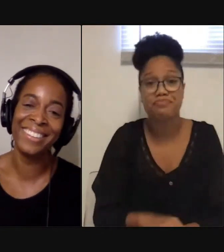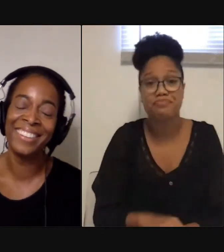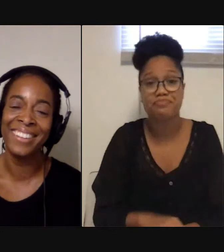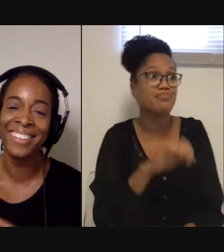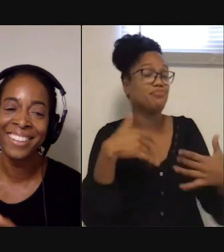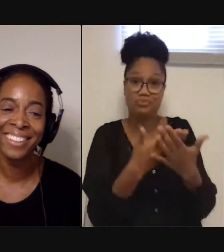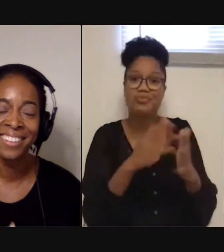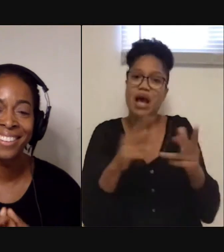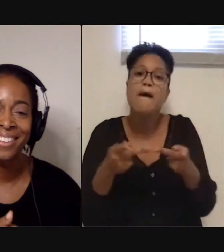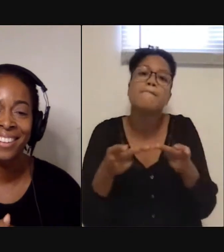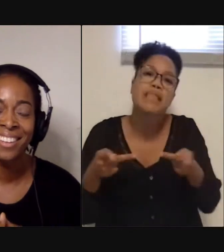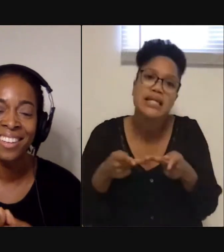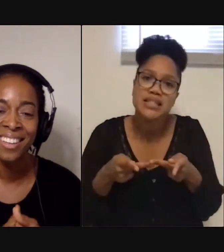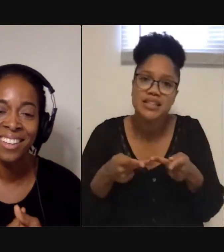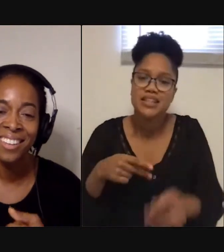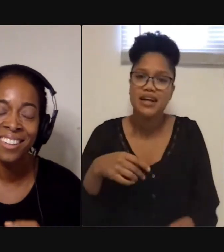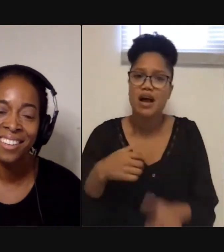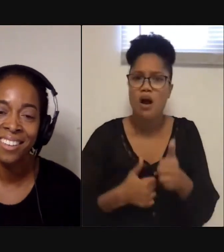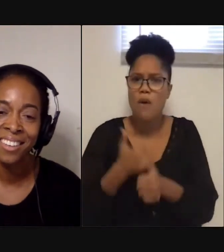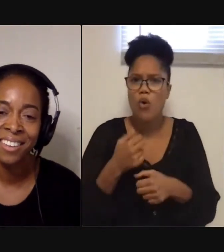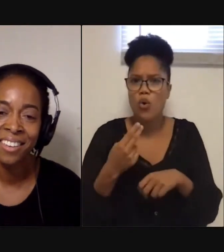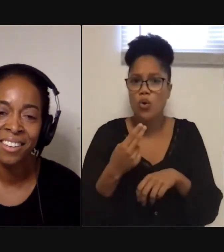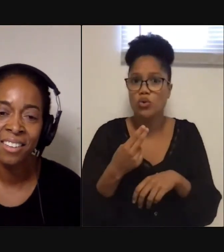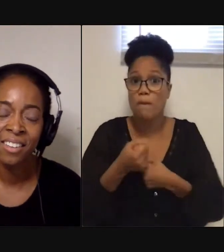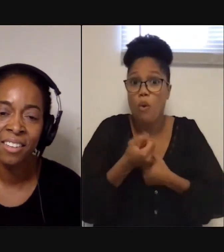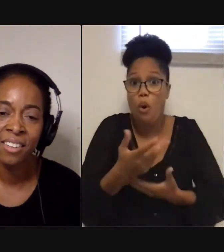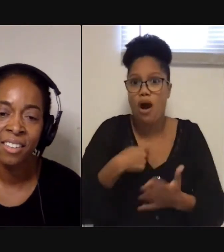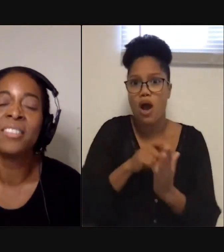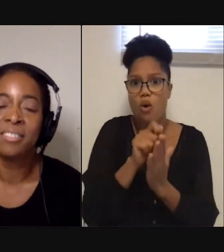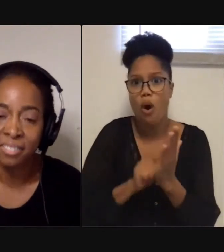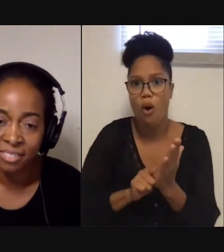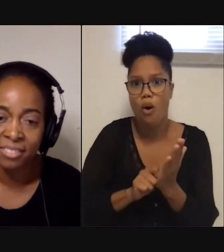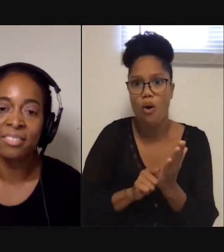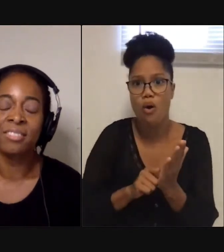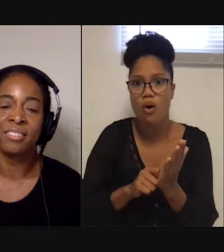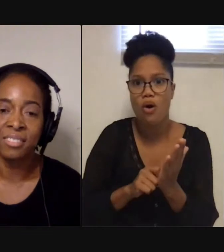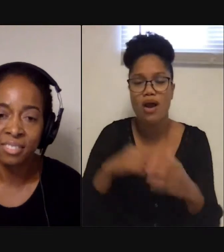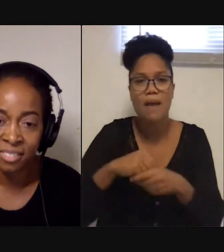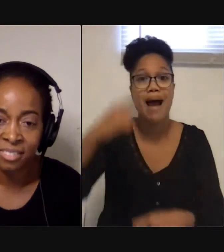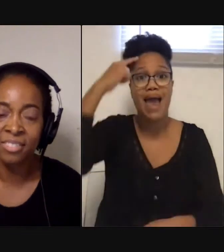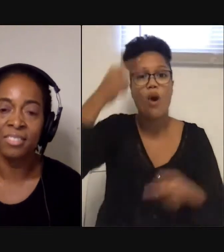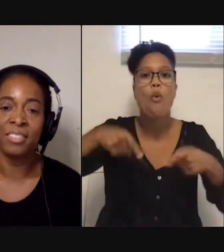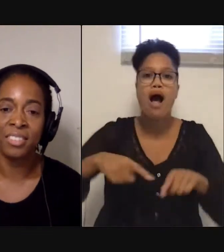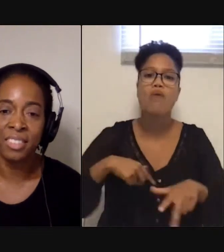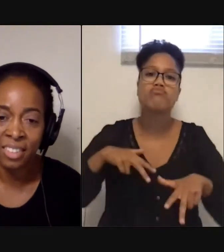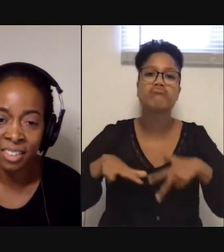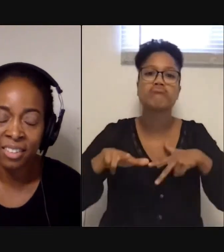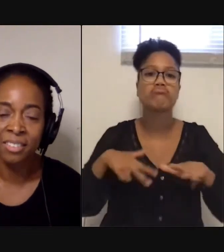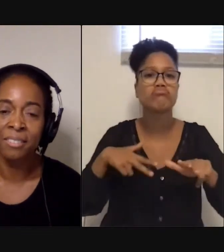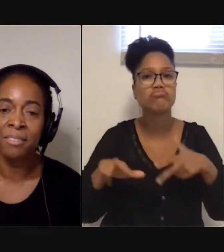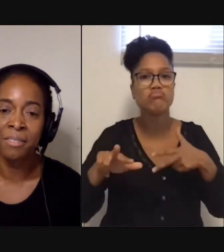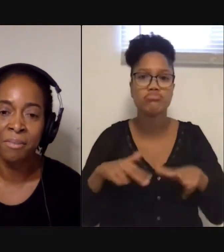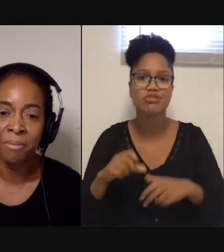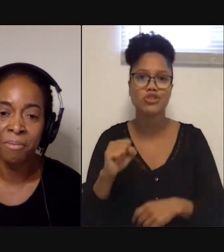But place, yeah. Most of these poems I wrote walking, I wrote in my hair walking, you know what mean? So they are very much